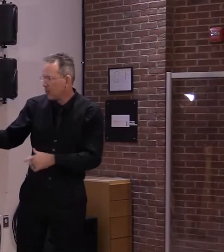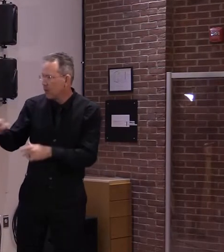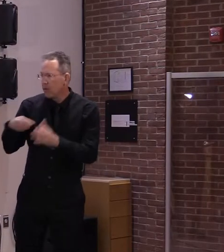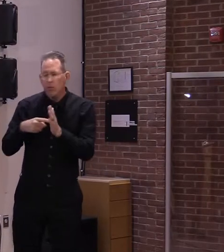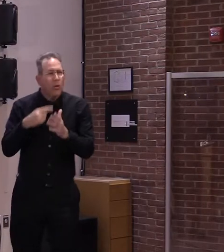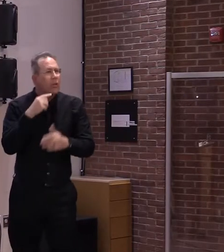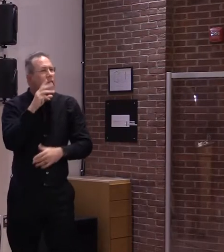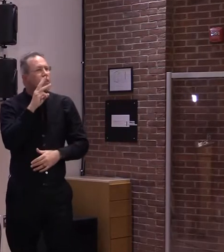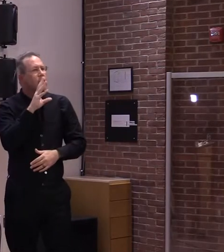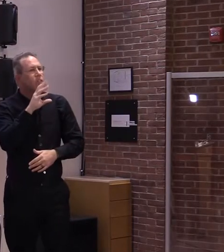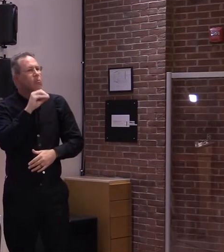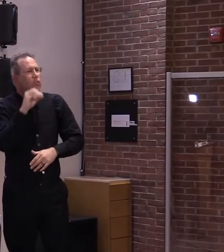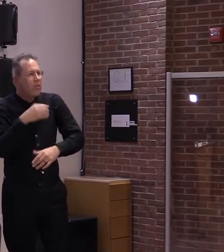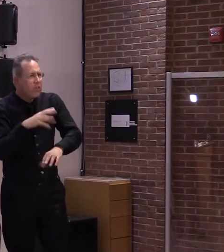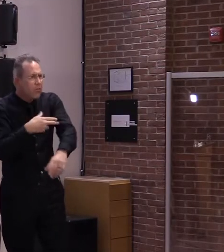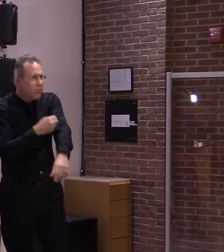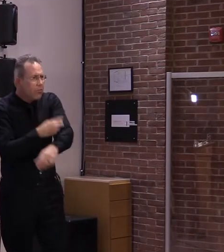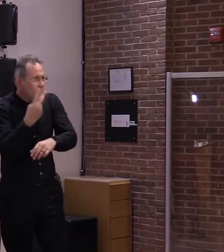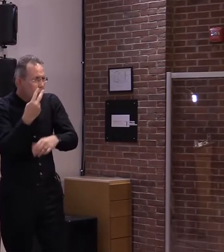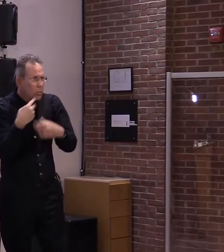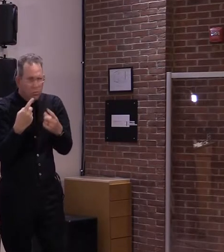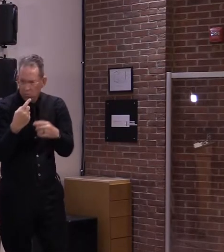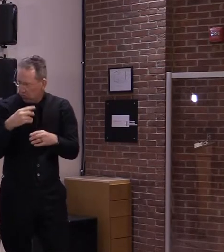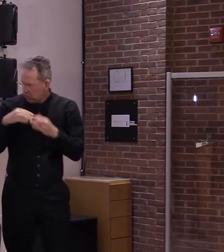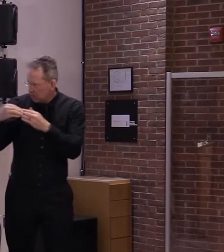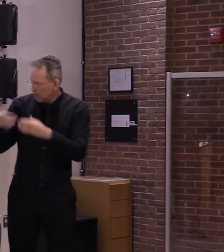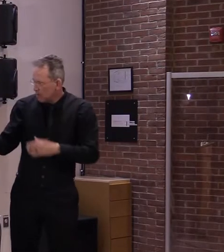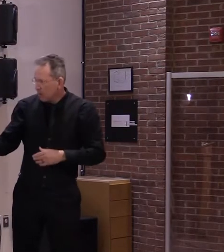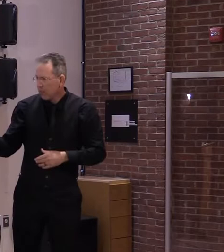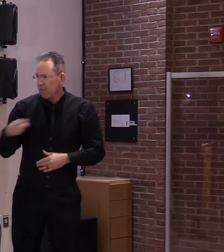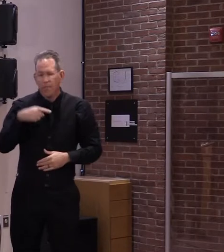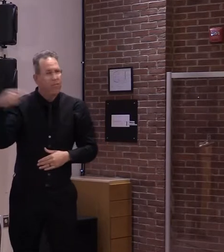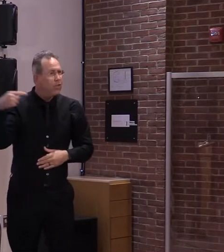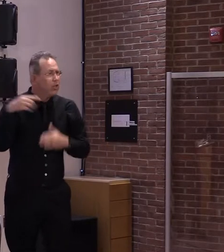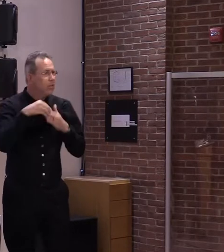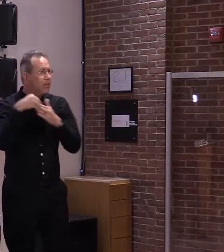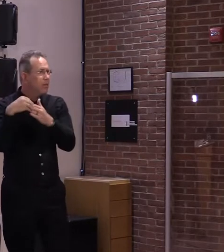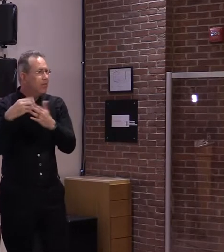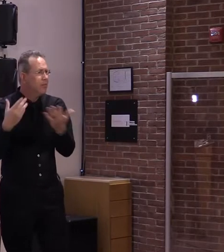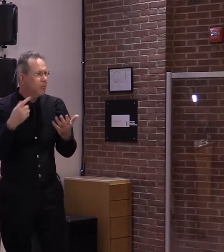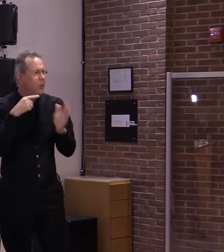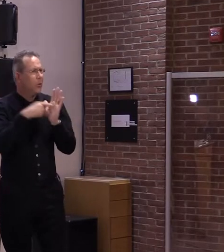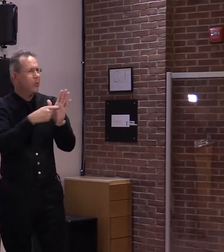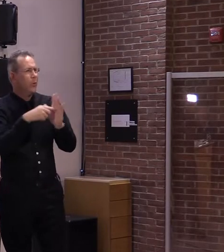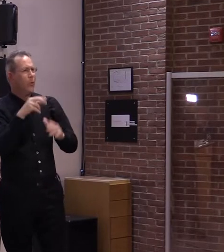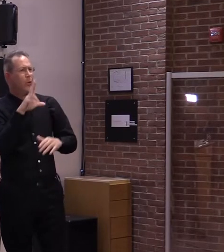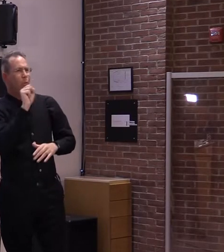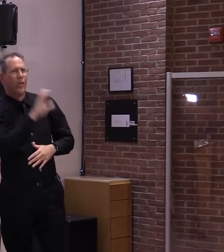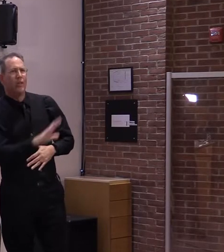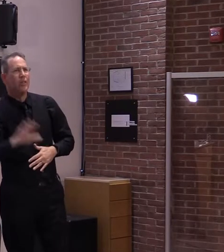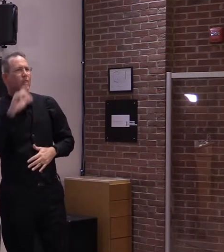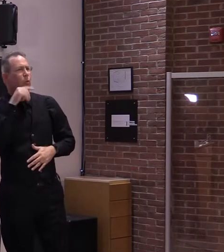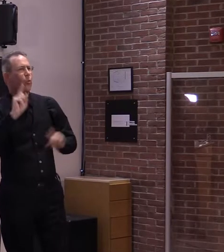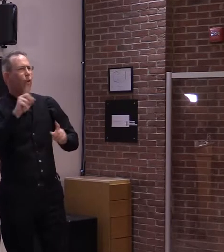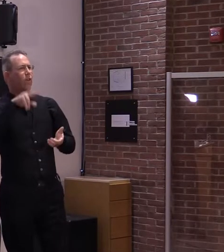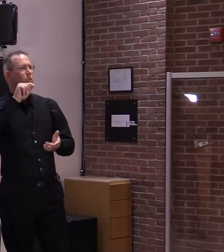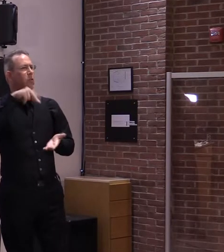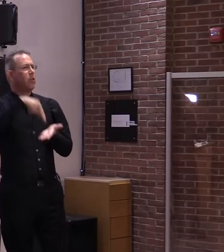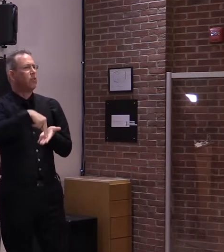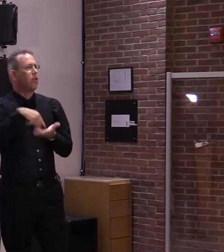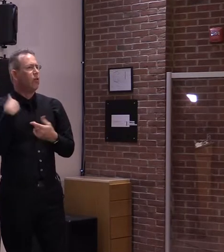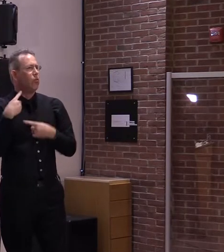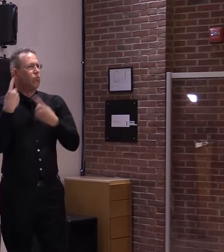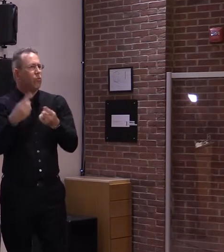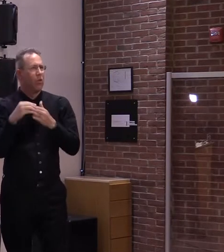that metric. In terms of our older Vermonters, our more vulnerable Vermonters, those who have started vaccination, we rank second with an